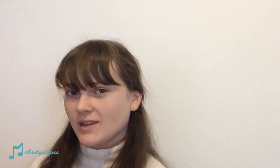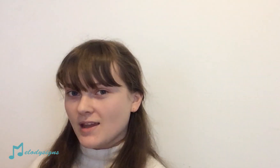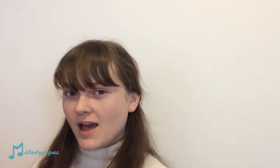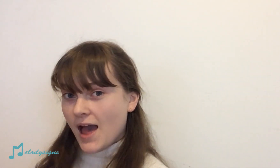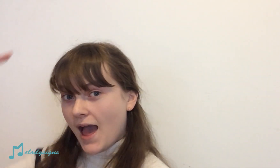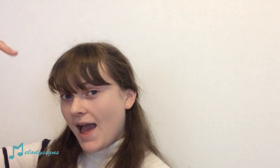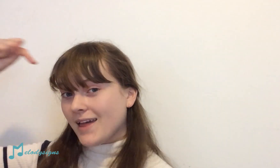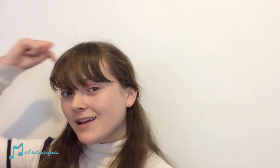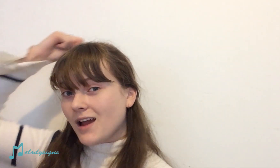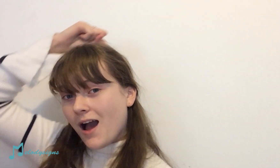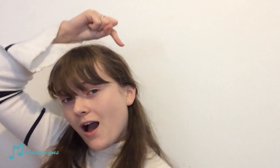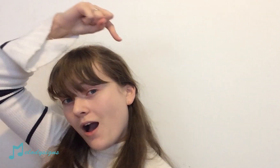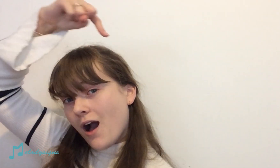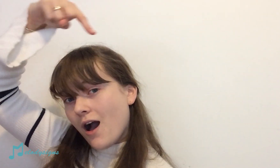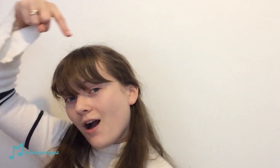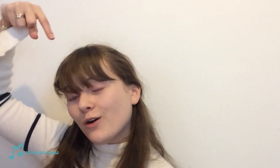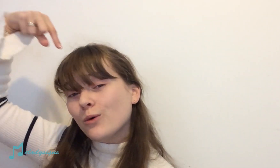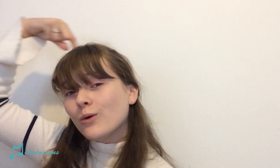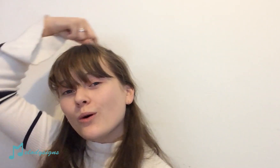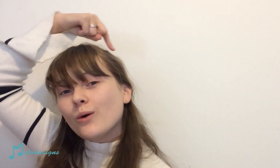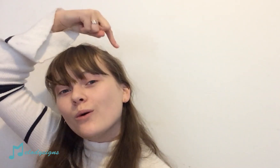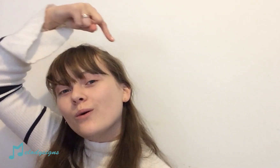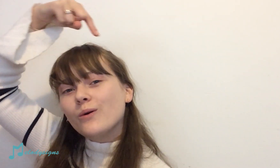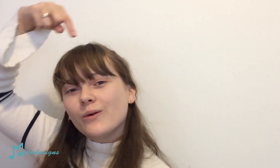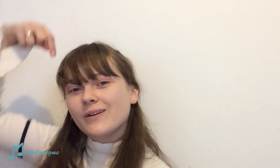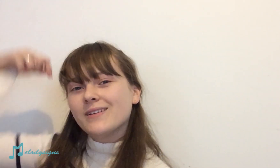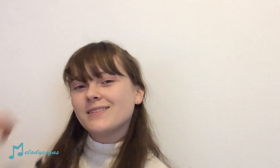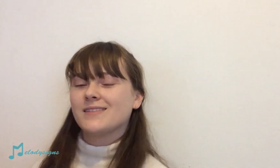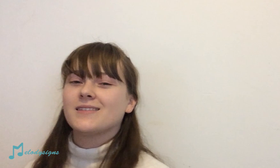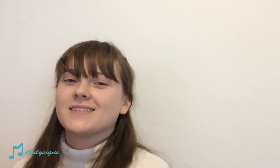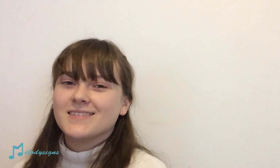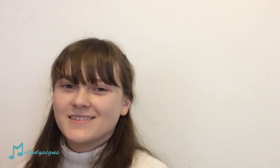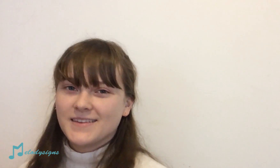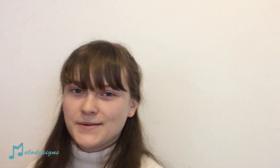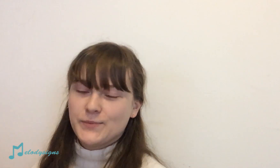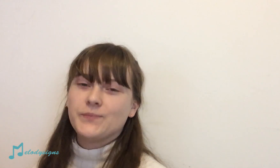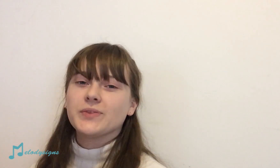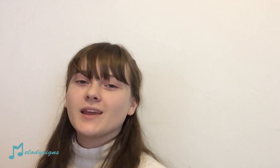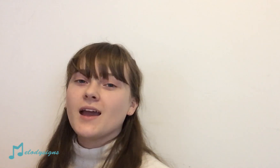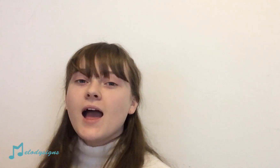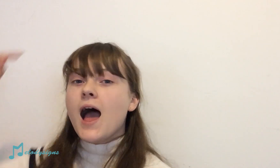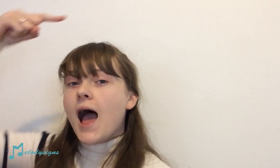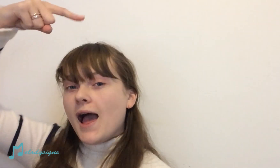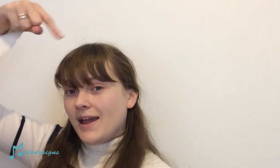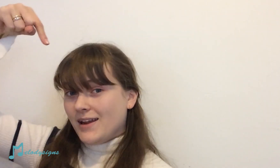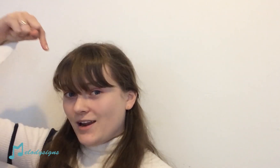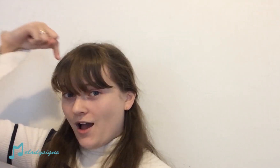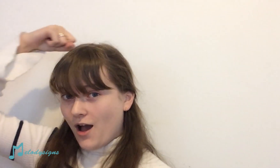Hello, halo, halo Halo